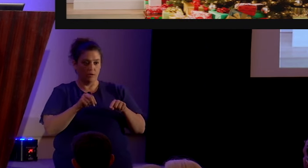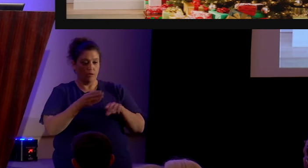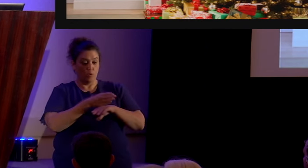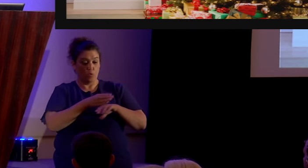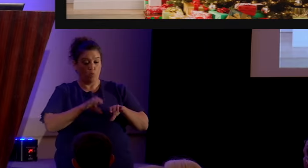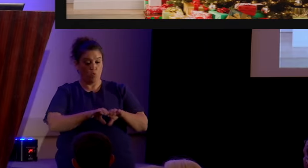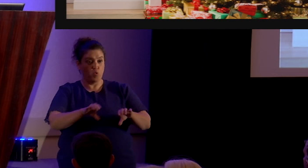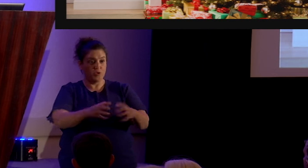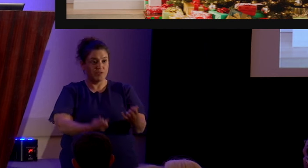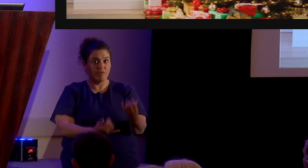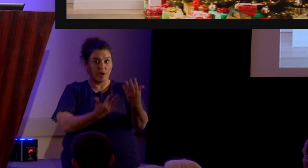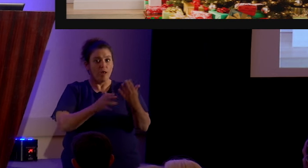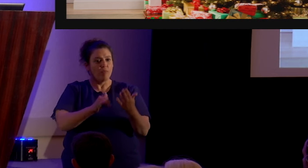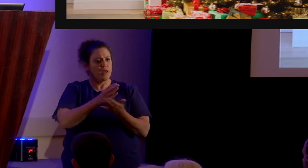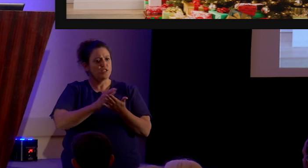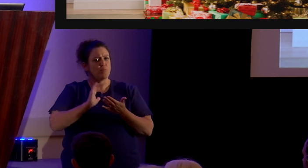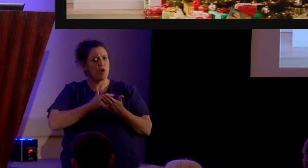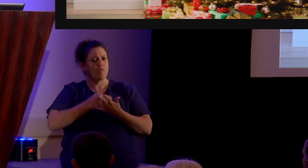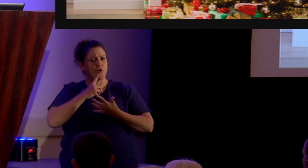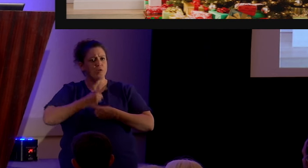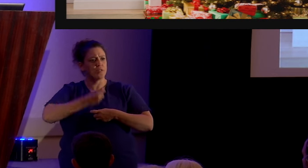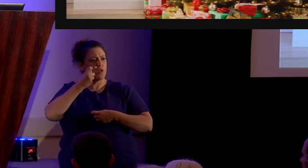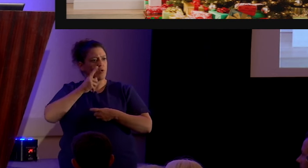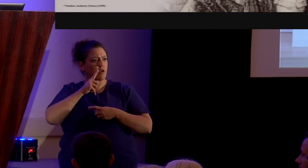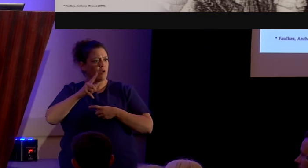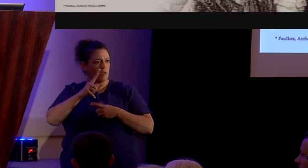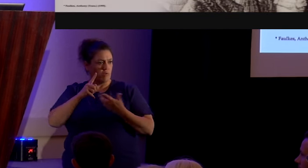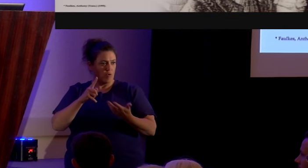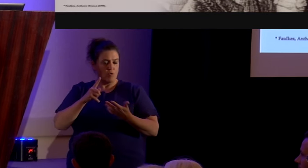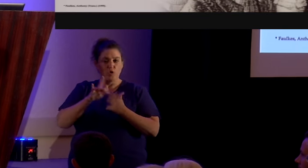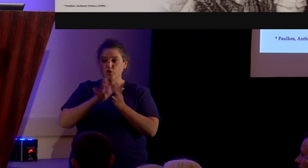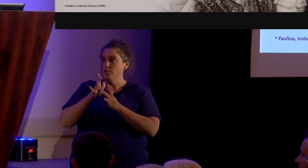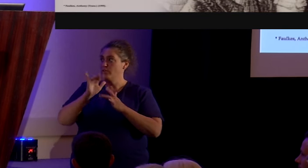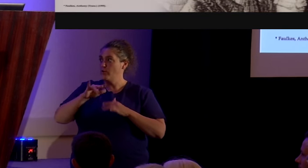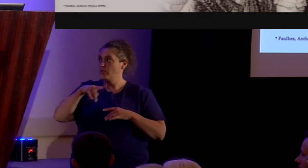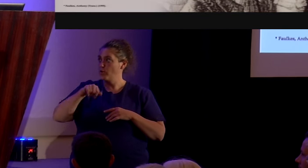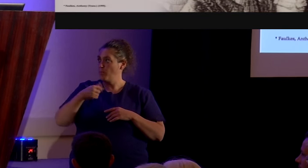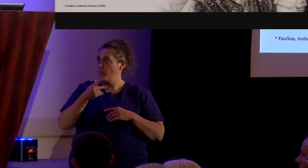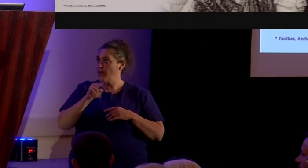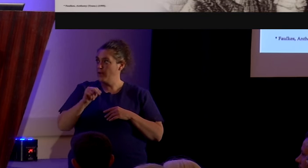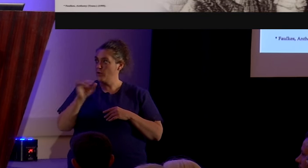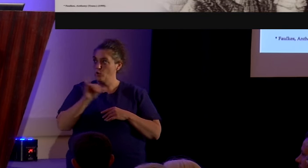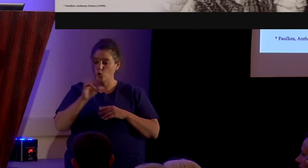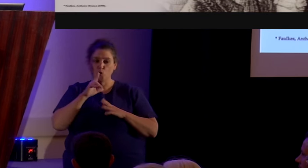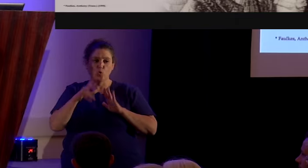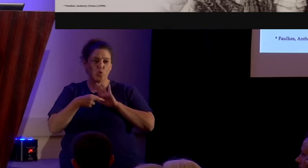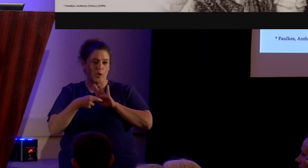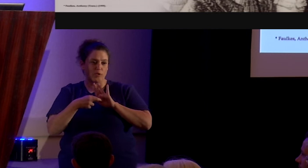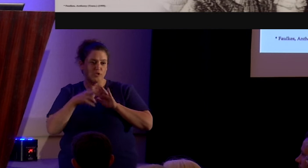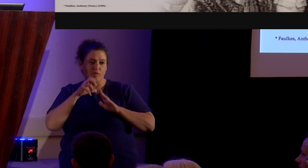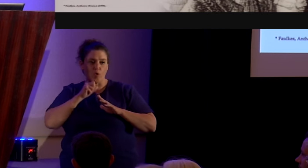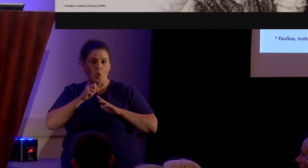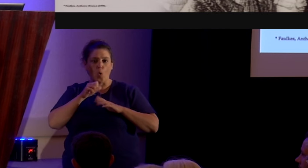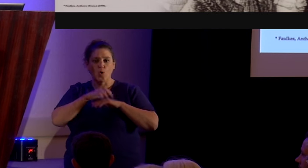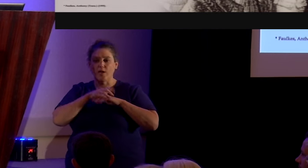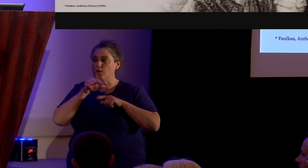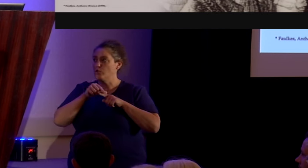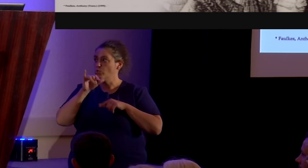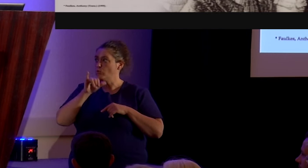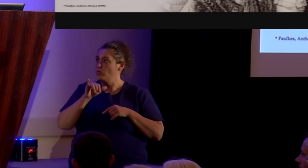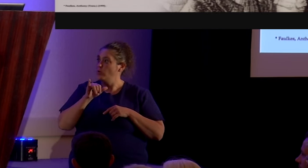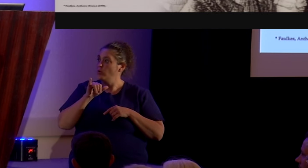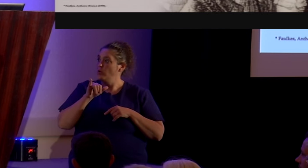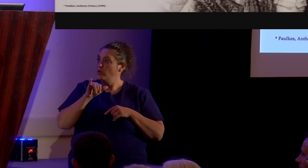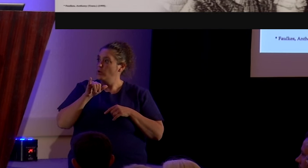as part of our celebration of Jesus. Well, those are pagan as well. of the old English words, heol,